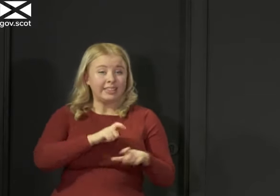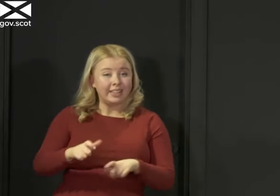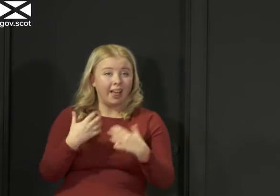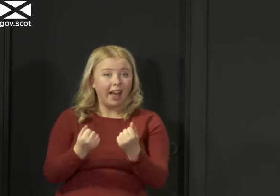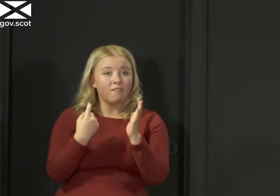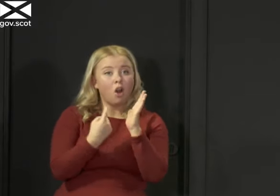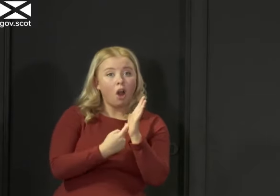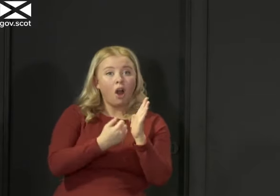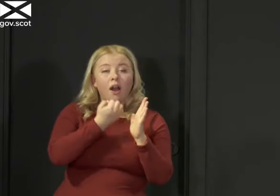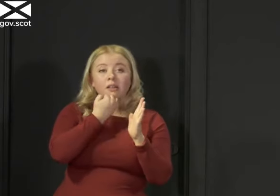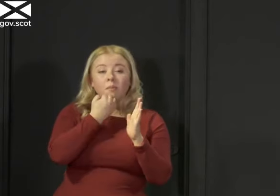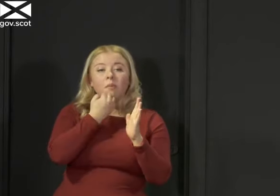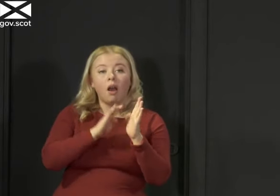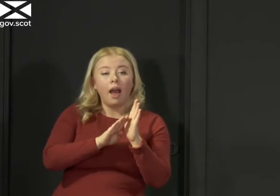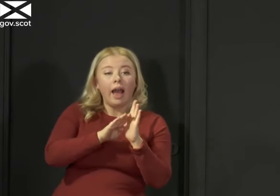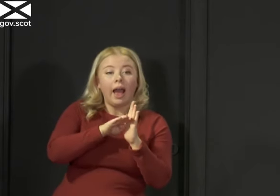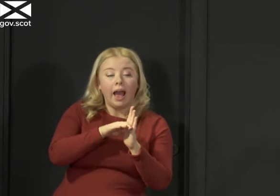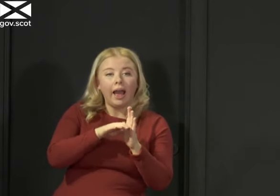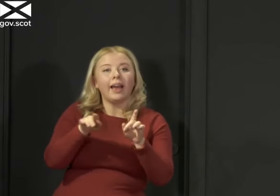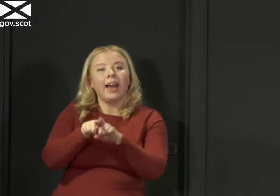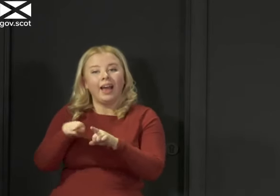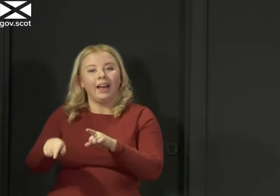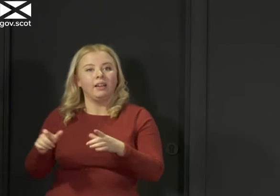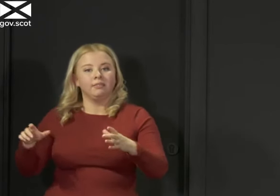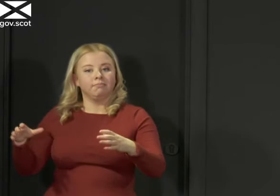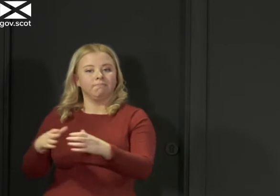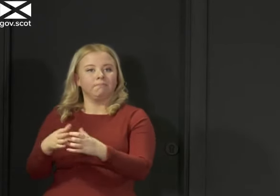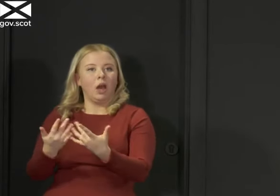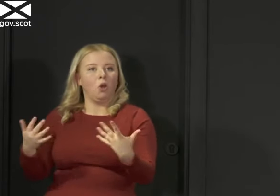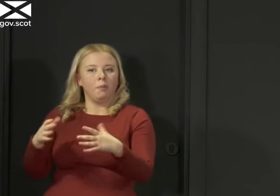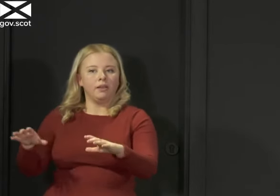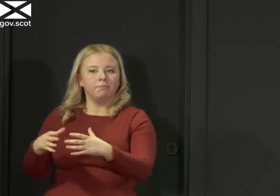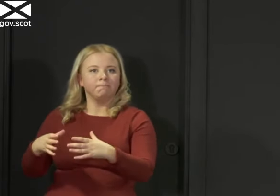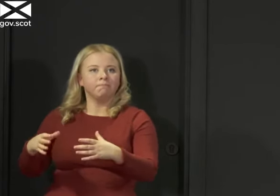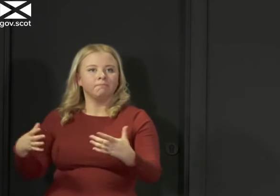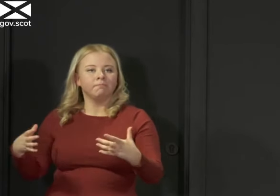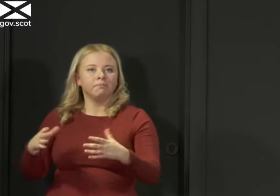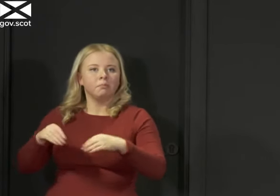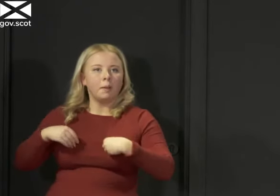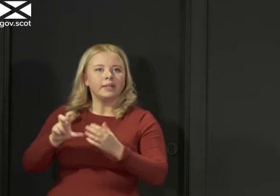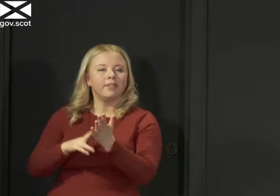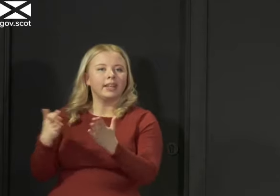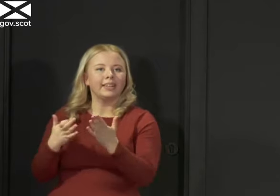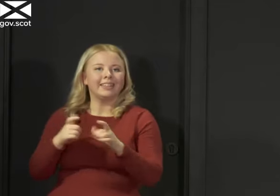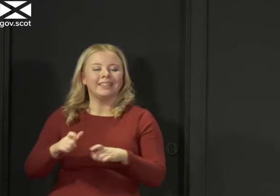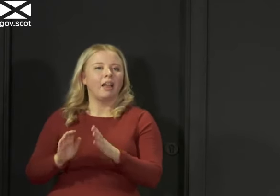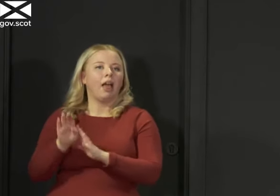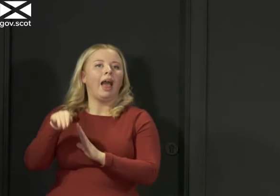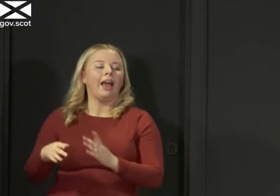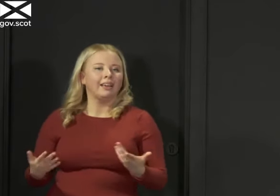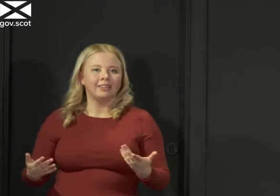too high for us to meaningfully at this stage ease up on lockdown. But that is something obviously that is under ongoing